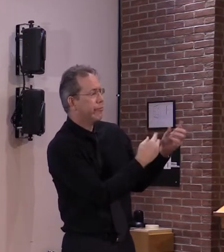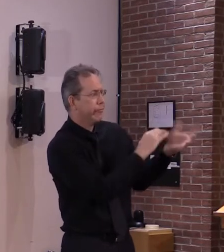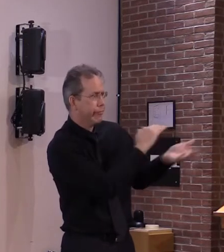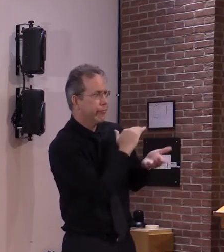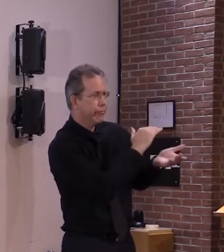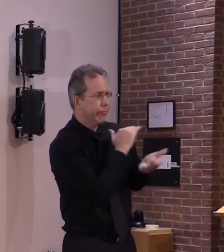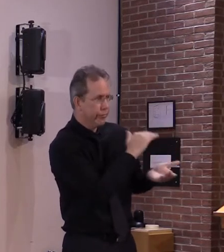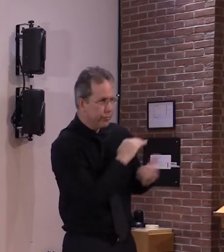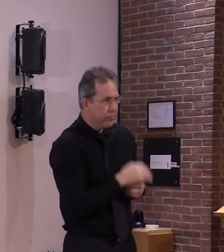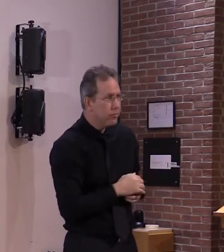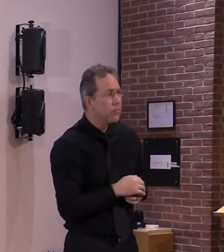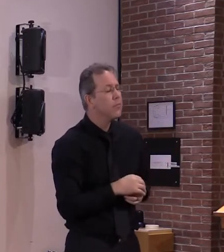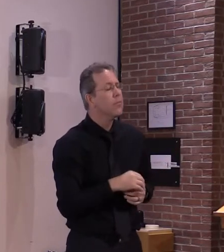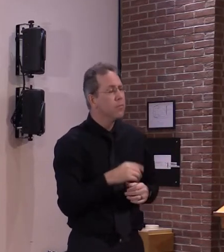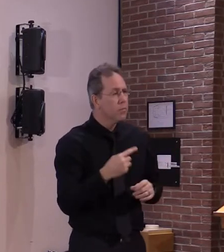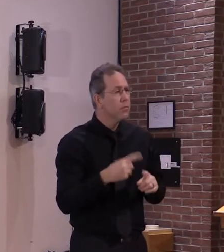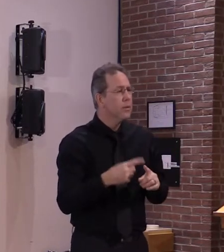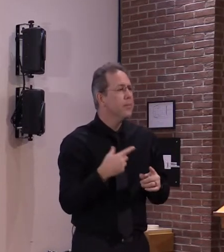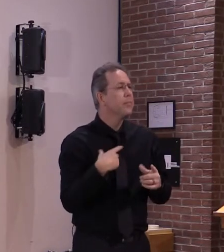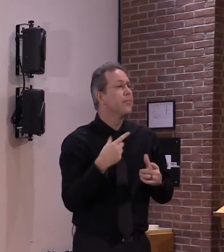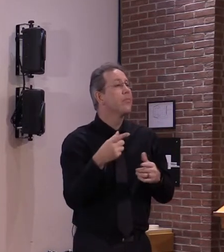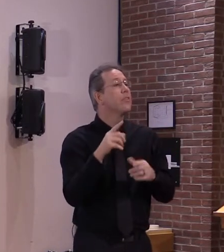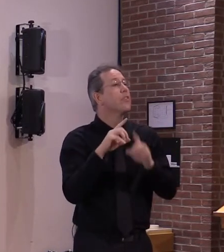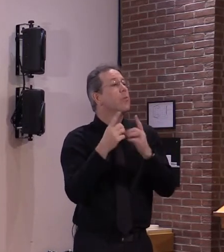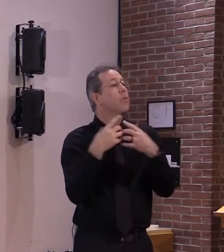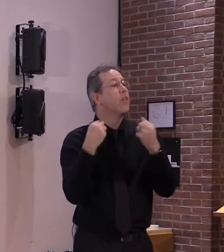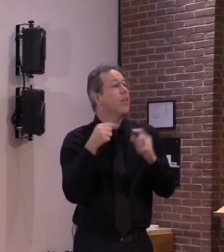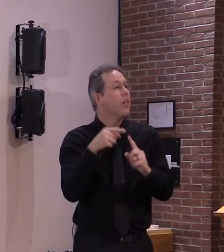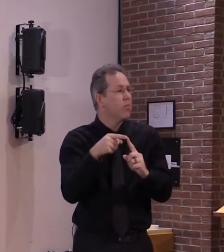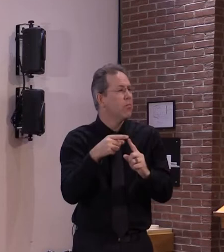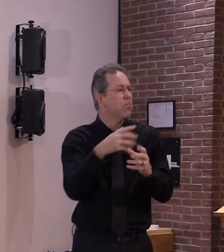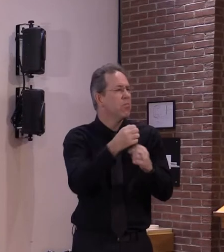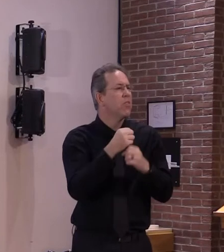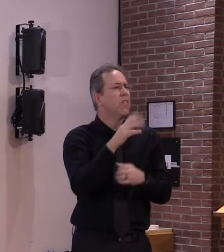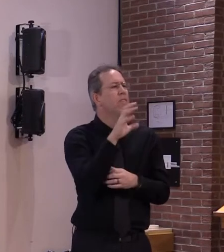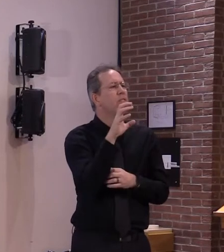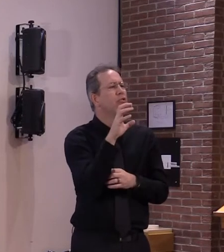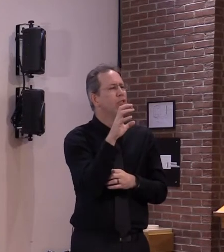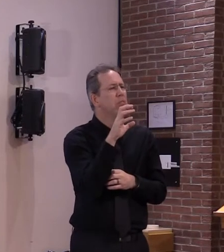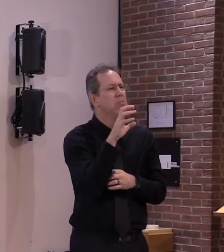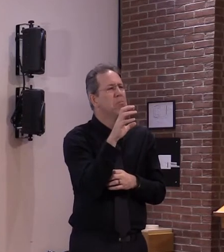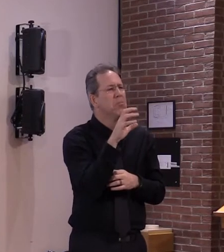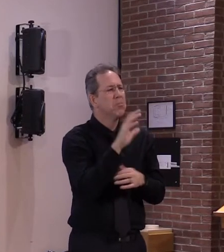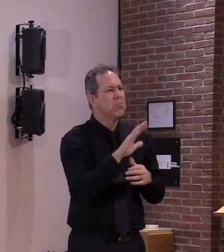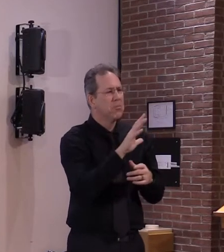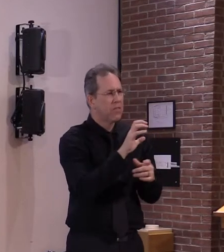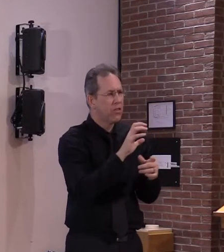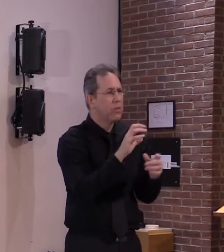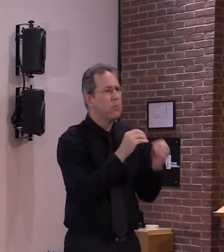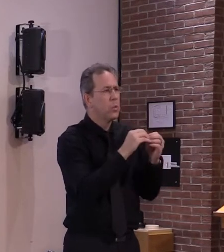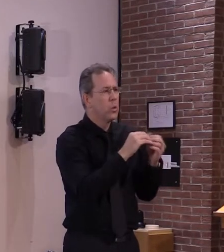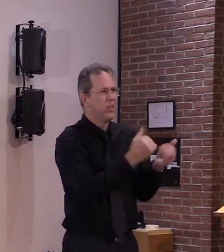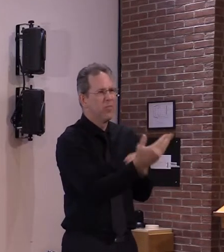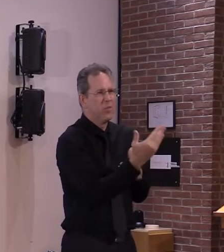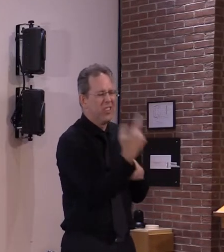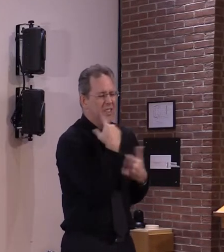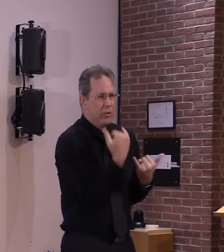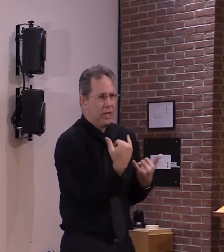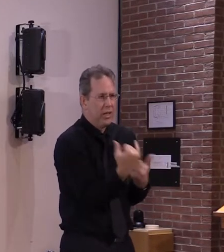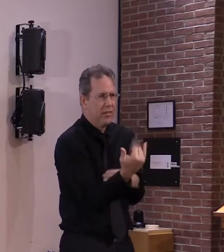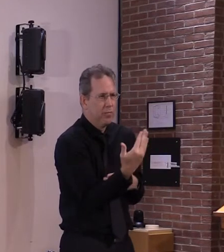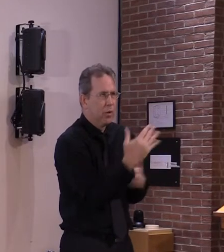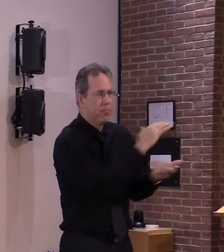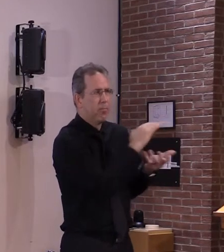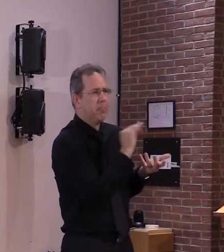5950 doses just prior to this press conference and another 5950 doses